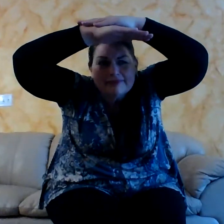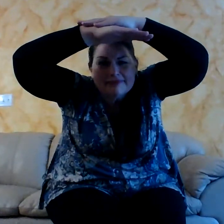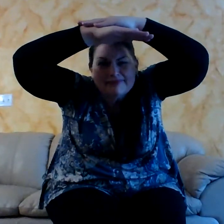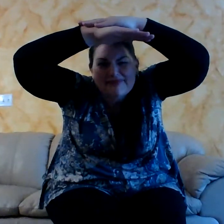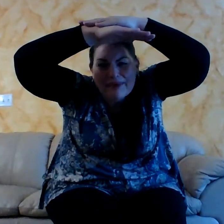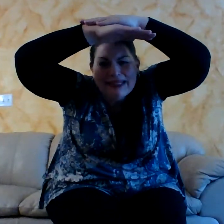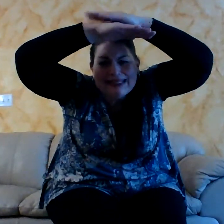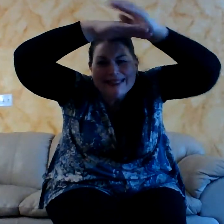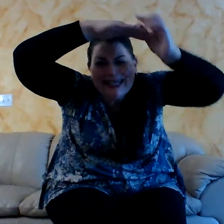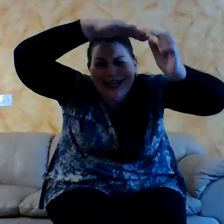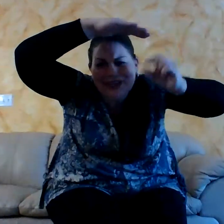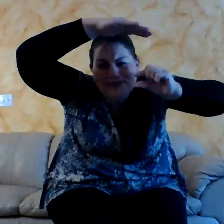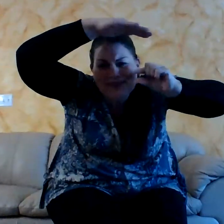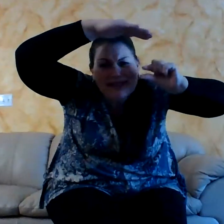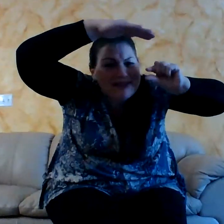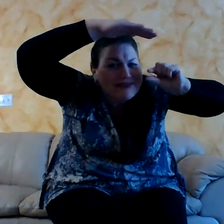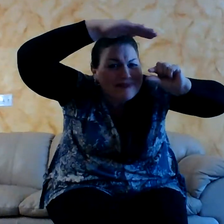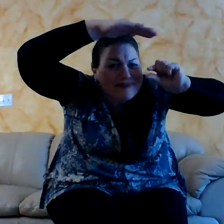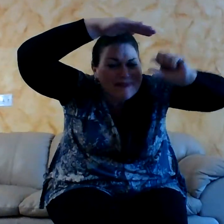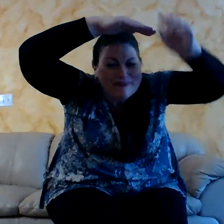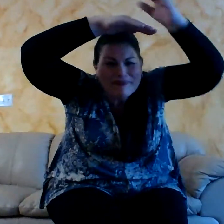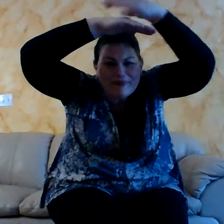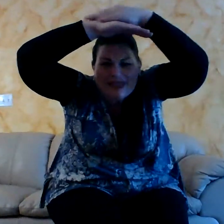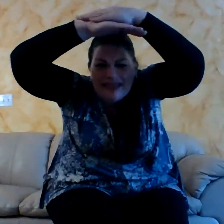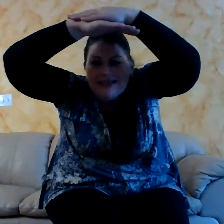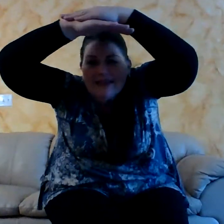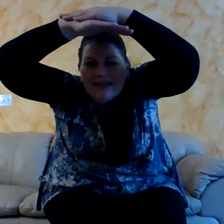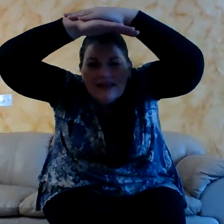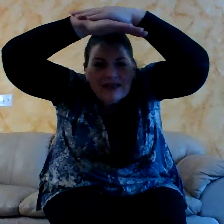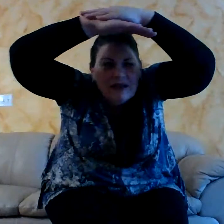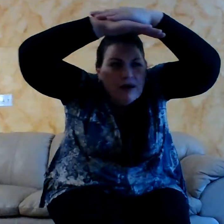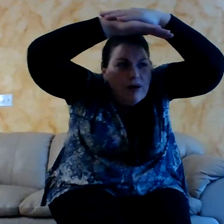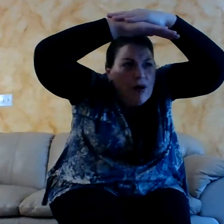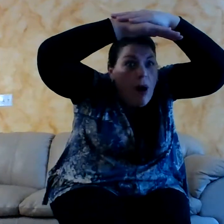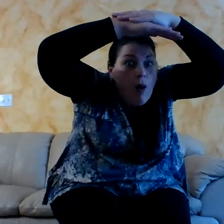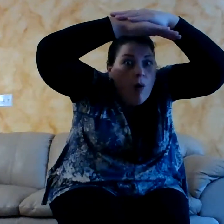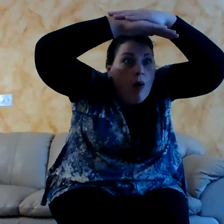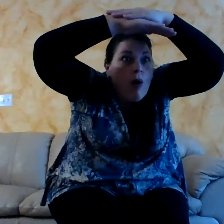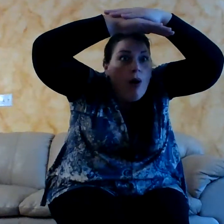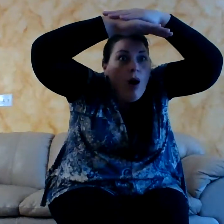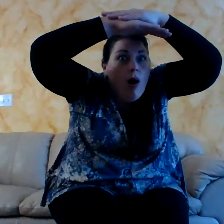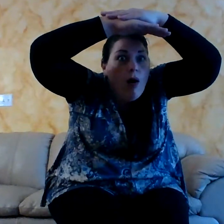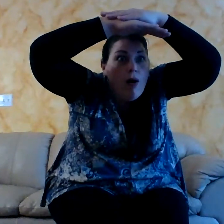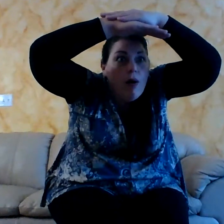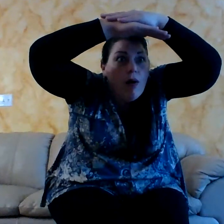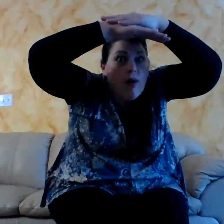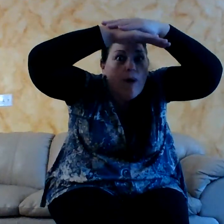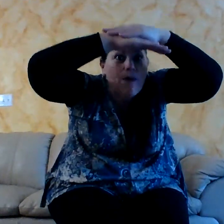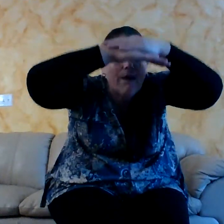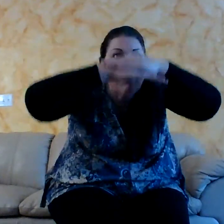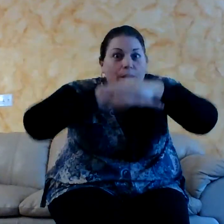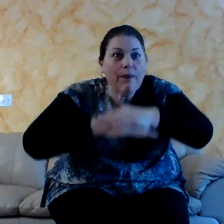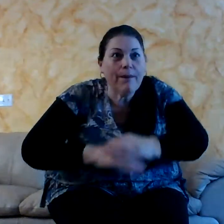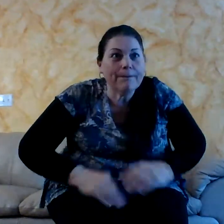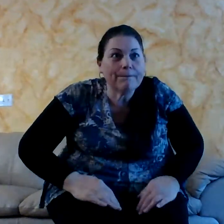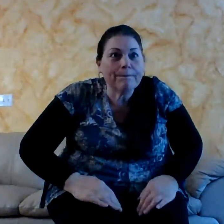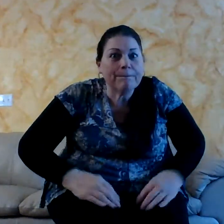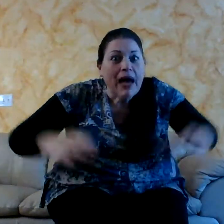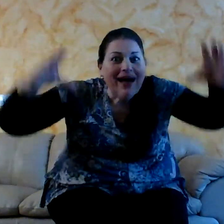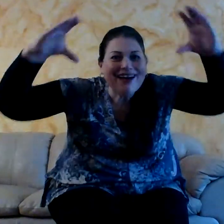little scared. I'm little scared. It sure is dark in here. What's that in the corner? I feel too big here.